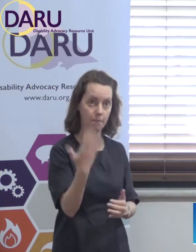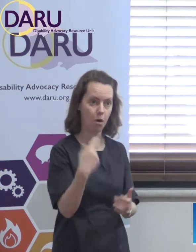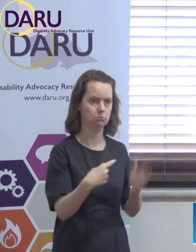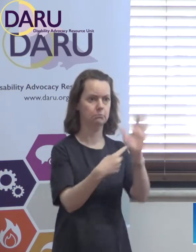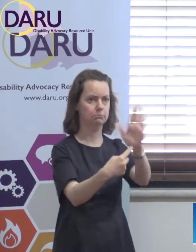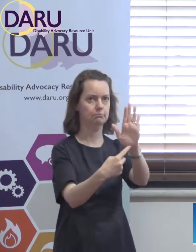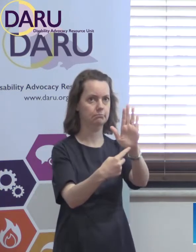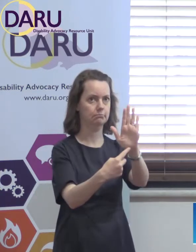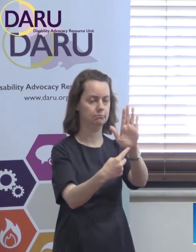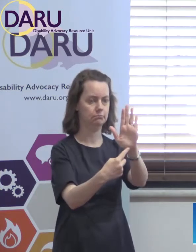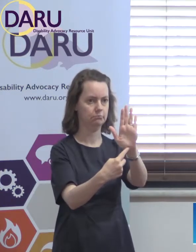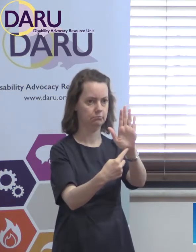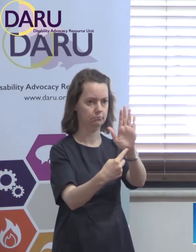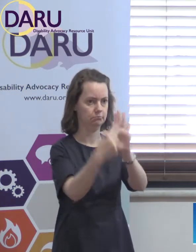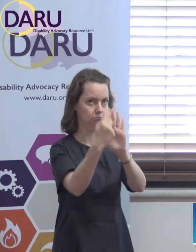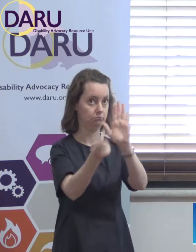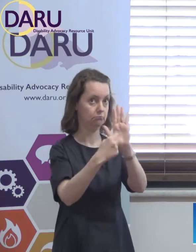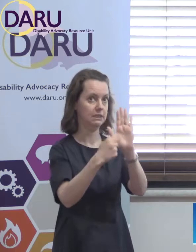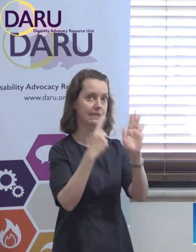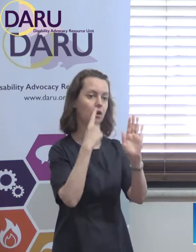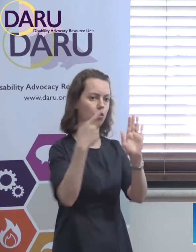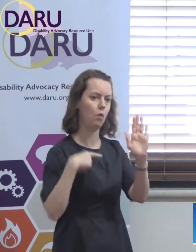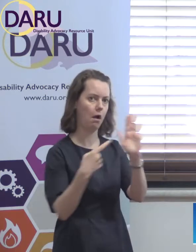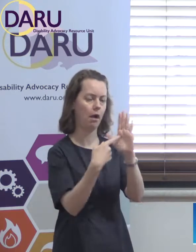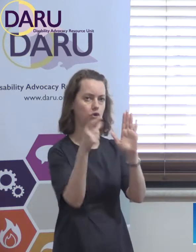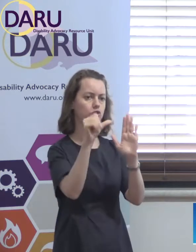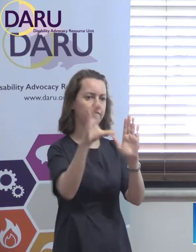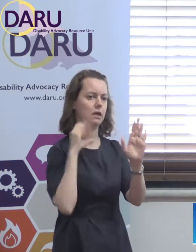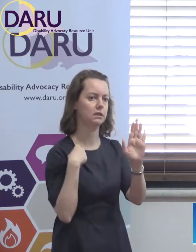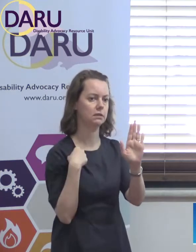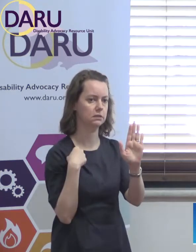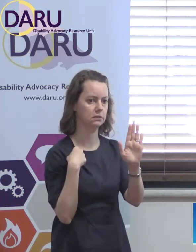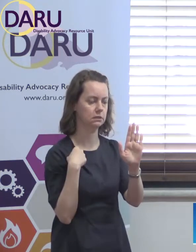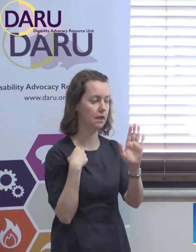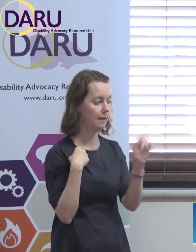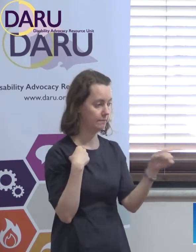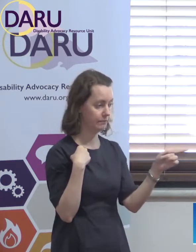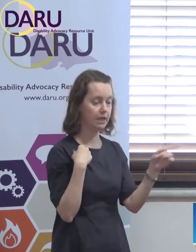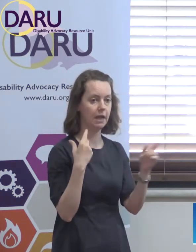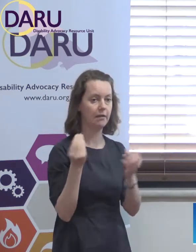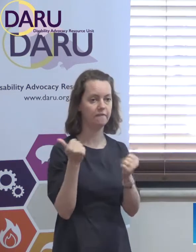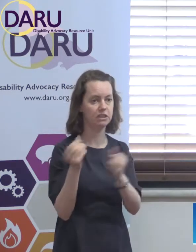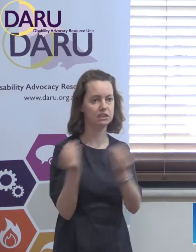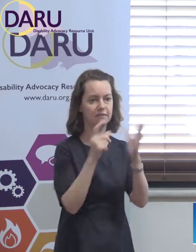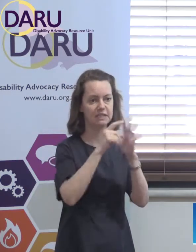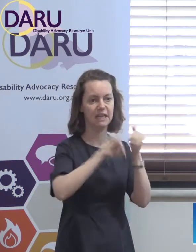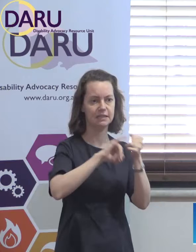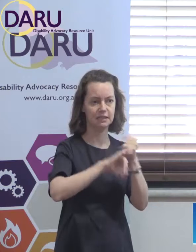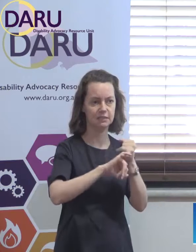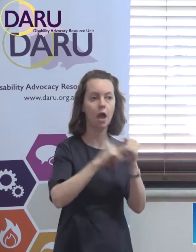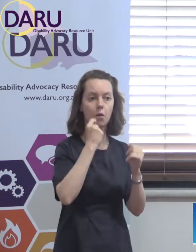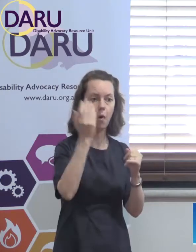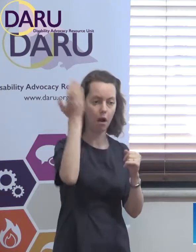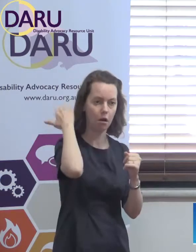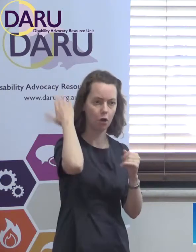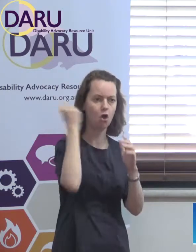And, in actual fact, a draft version of it that we provided into DSS was shown, this is some